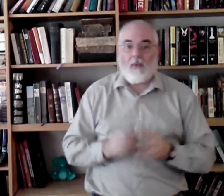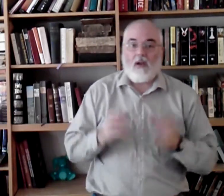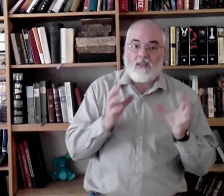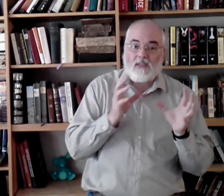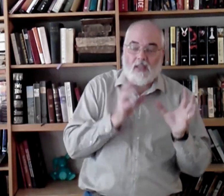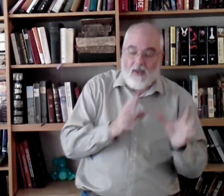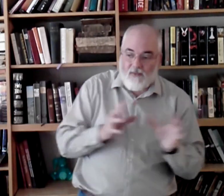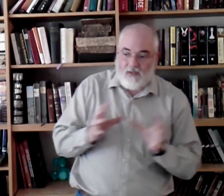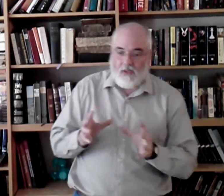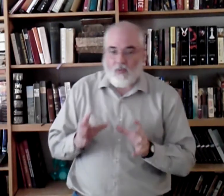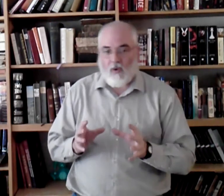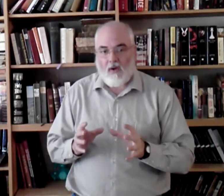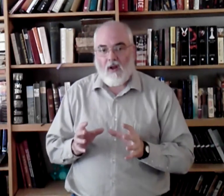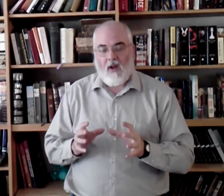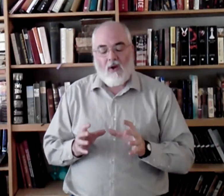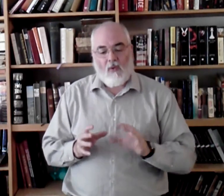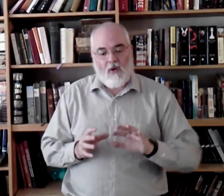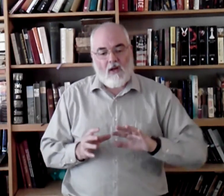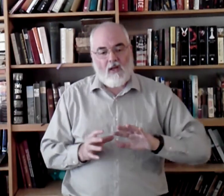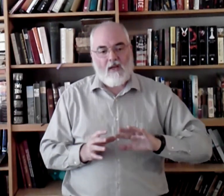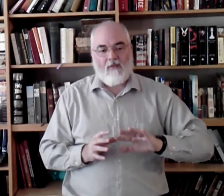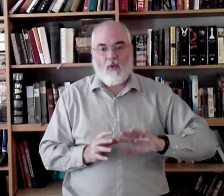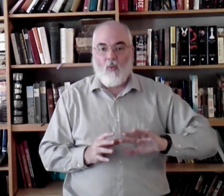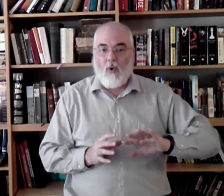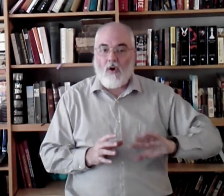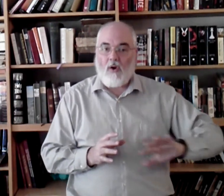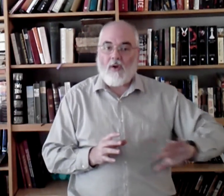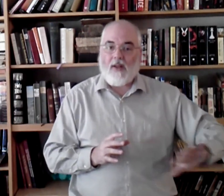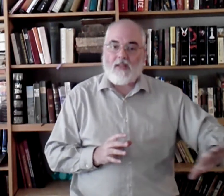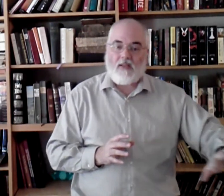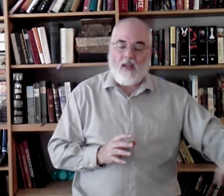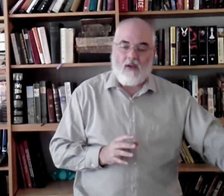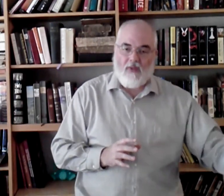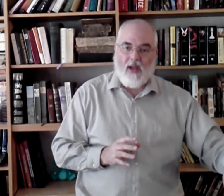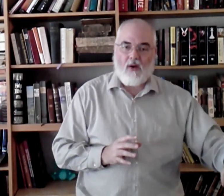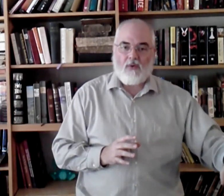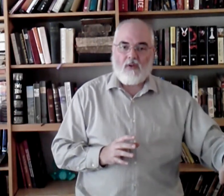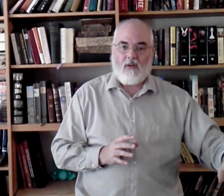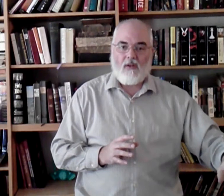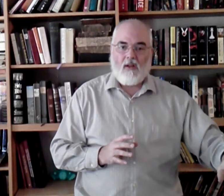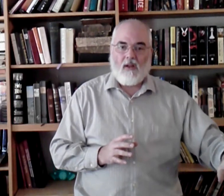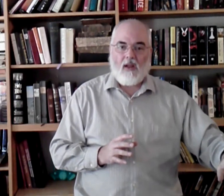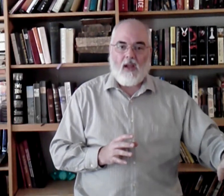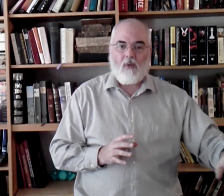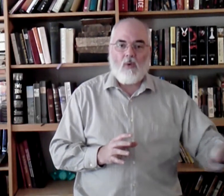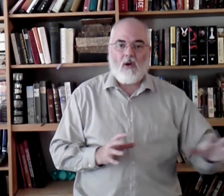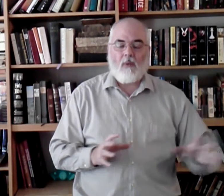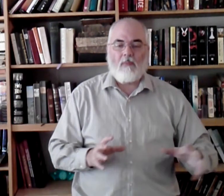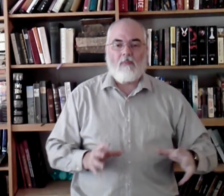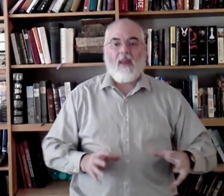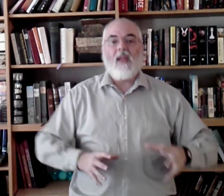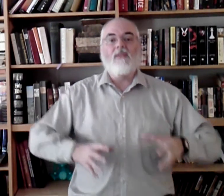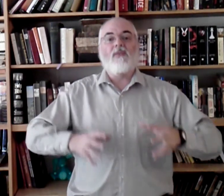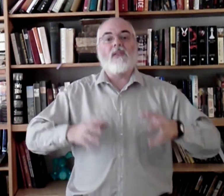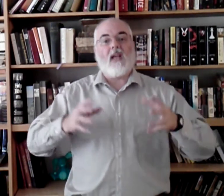because it's an emphasis word, we're going to leave the word itself out, and we're going to emphasize